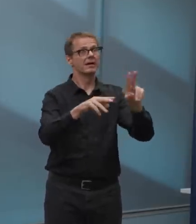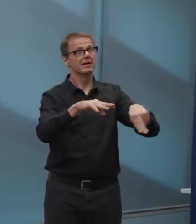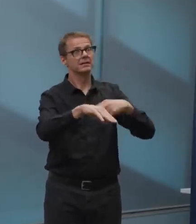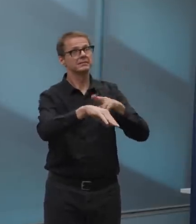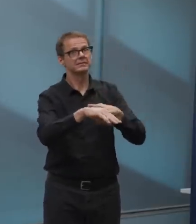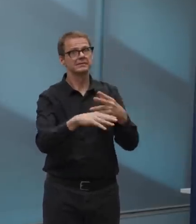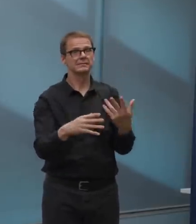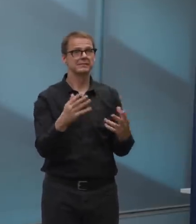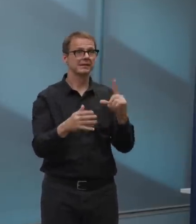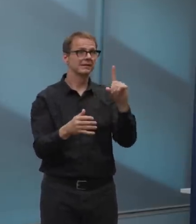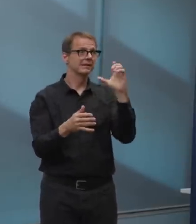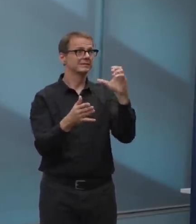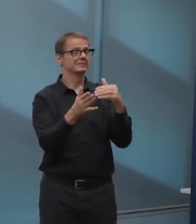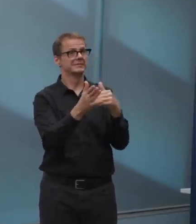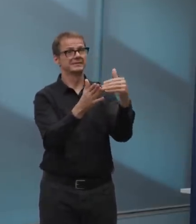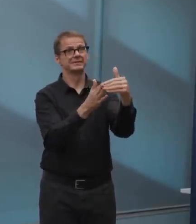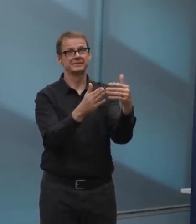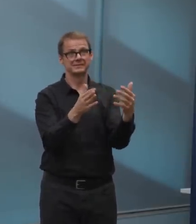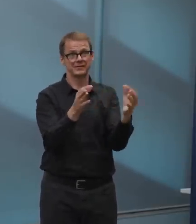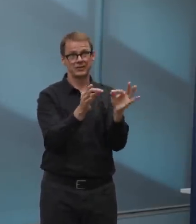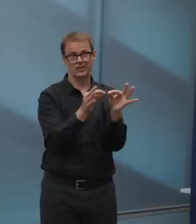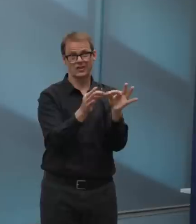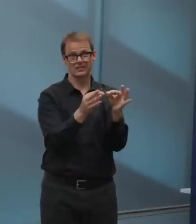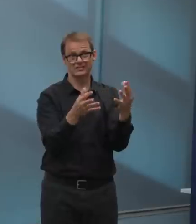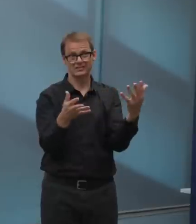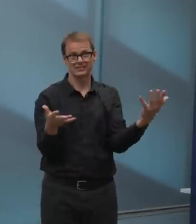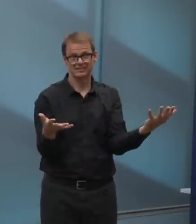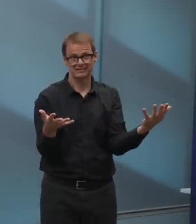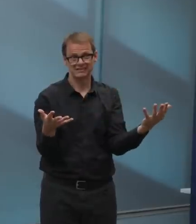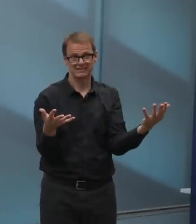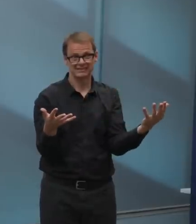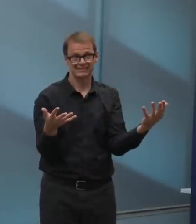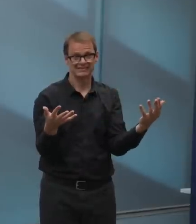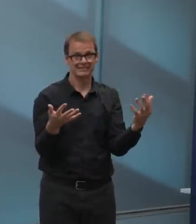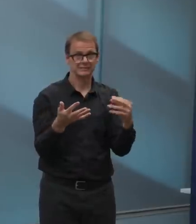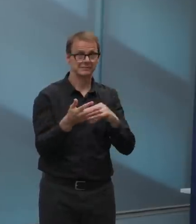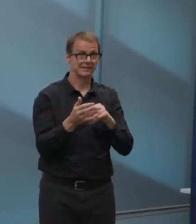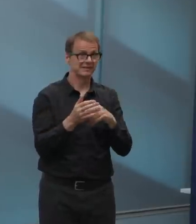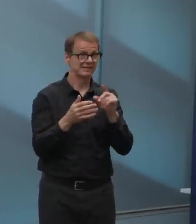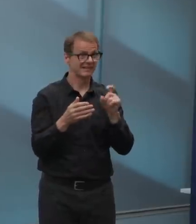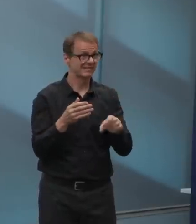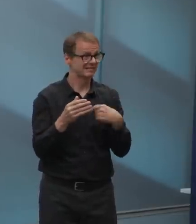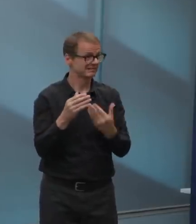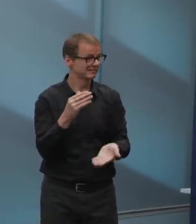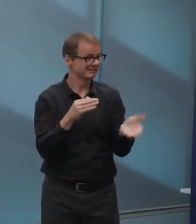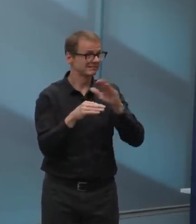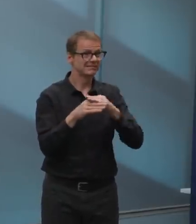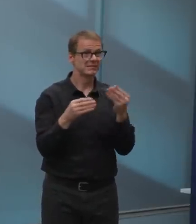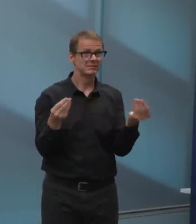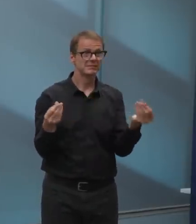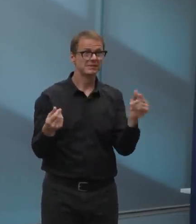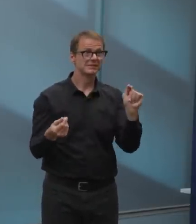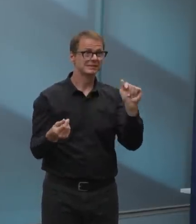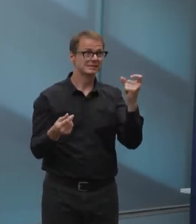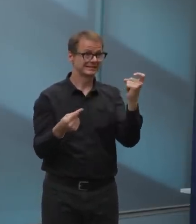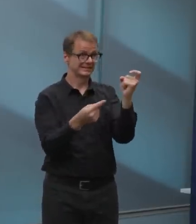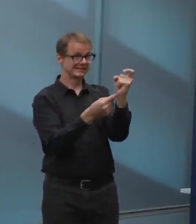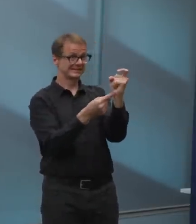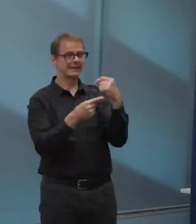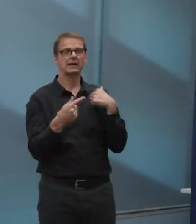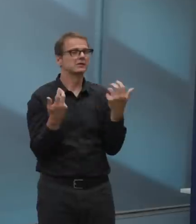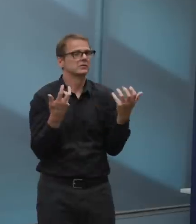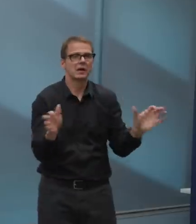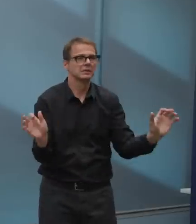that's gonna, uh, stall the economic recovery that transit and other essential services are key to. Um,